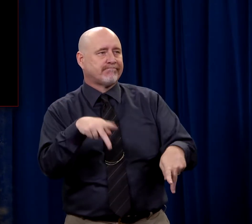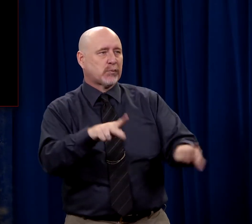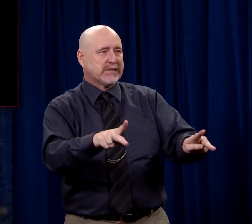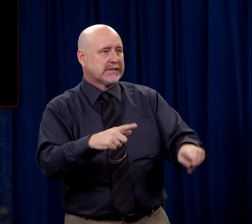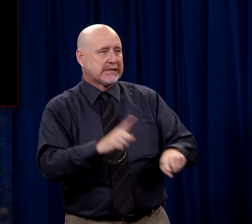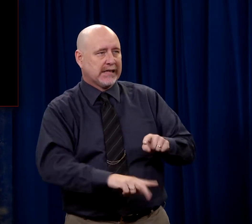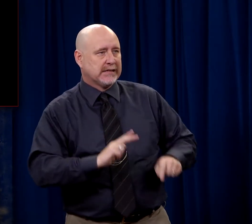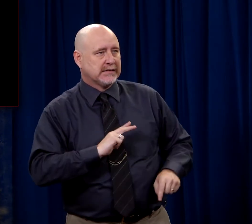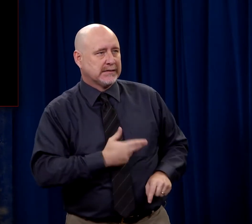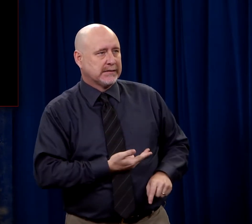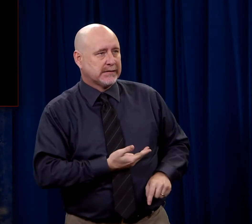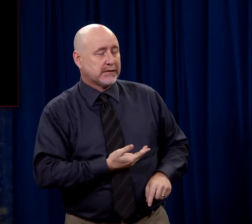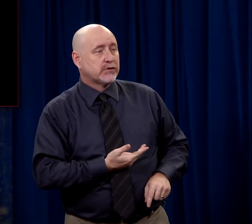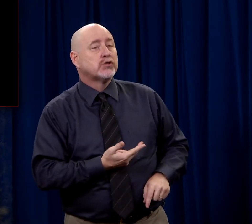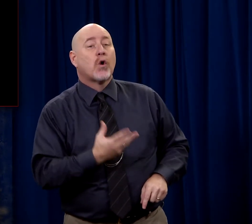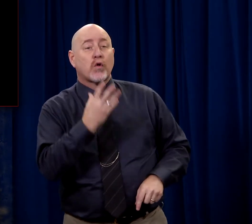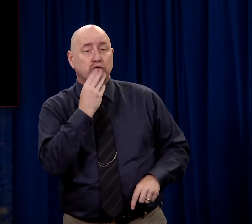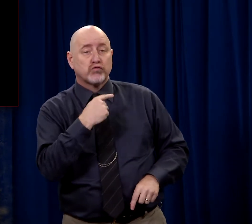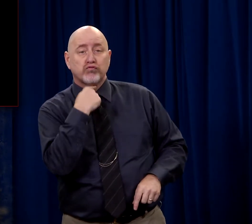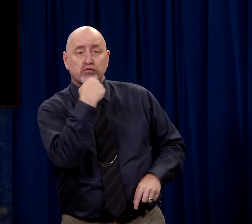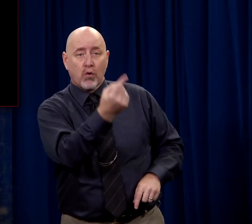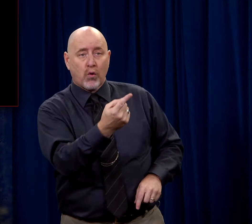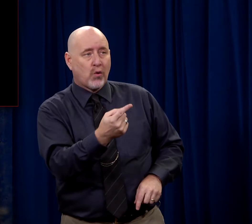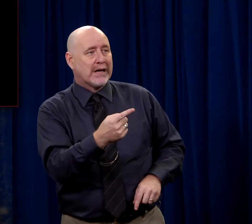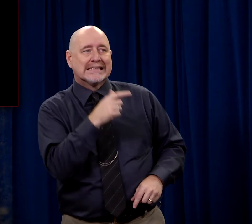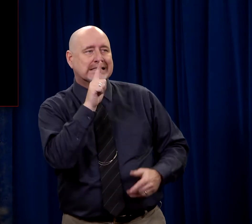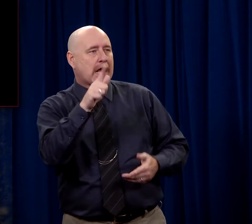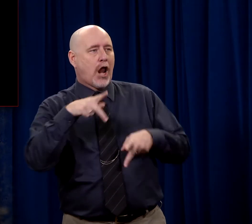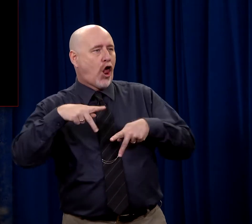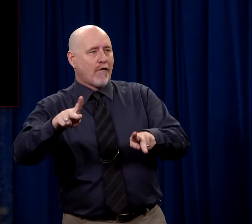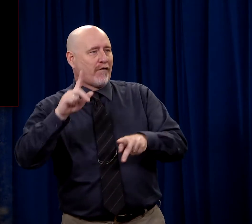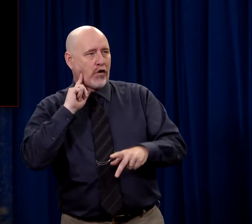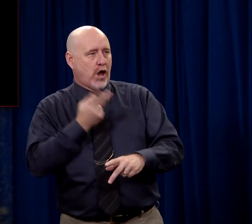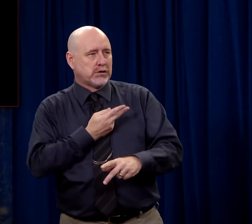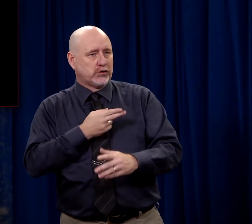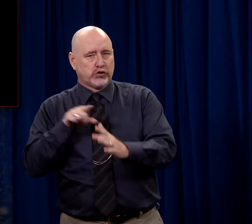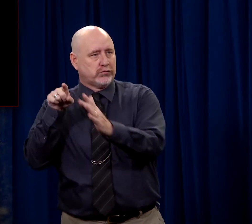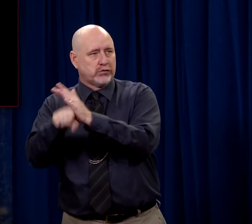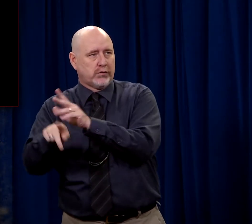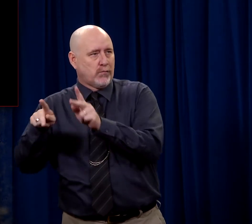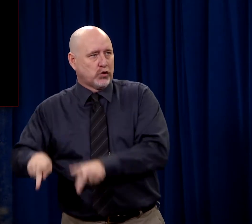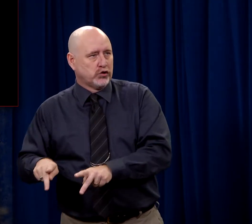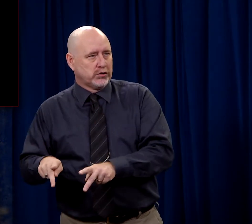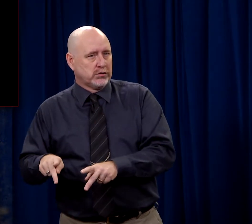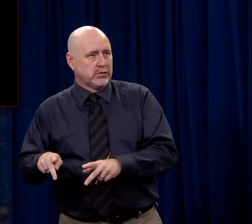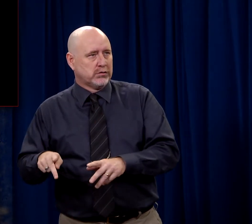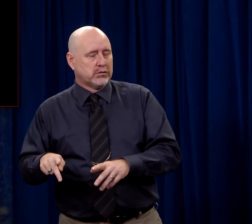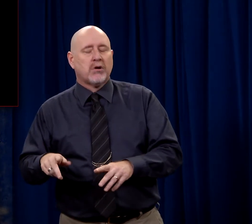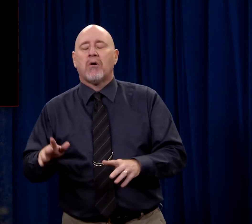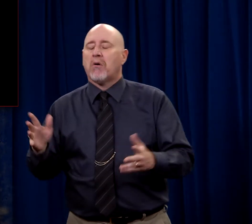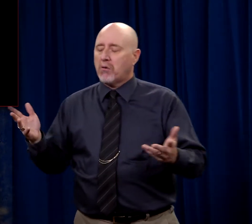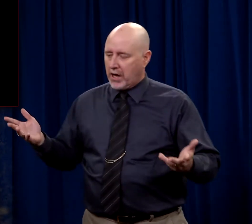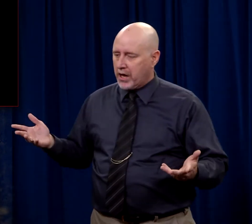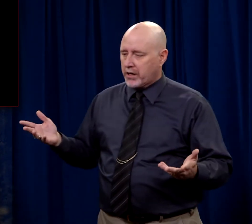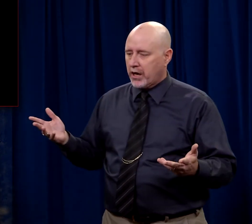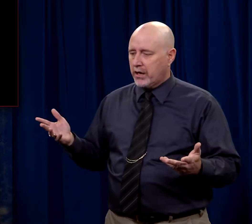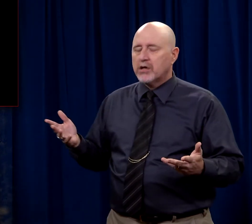sentence of death. Therefore the Jews said to him, it's not lawful for us to put anyone to death. All right, all right. We'll give